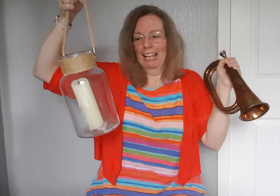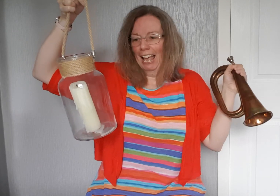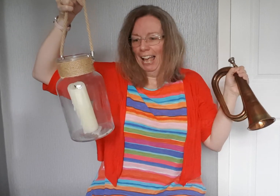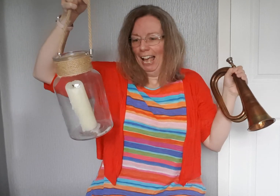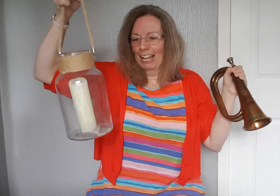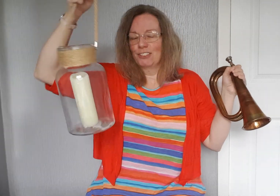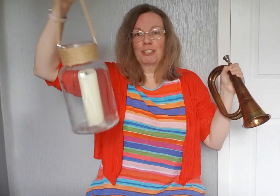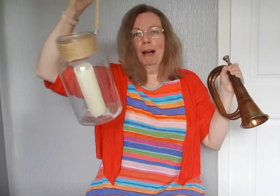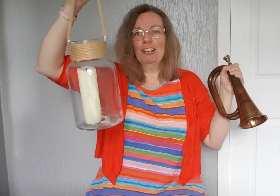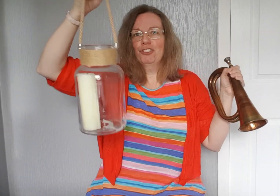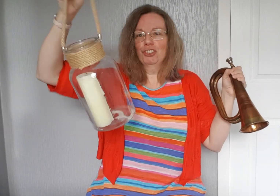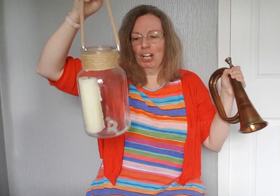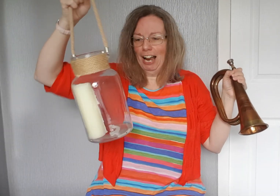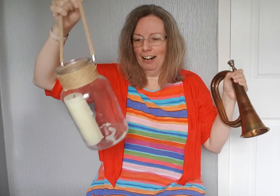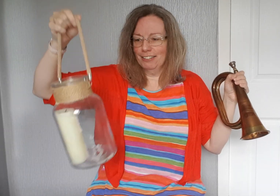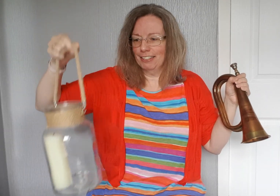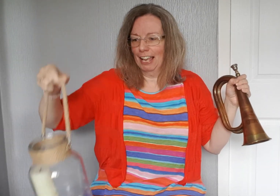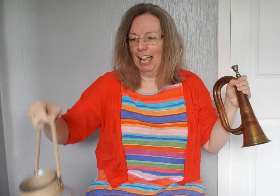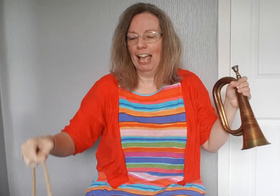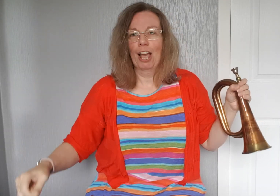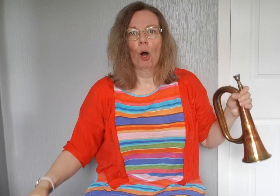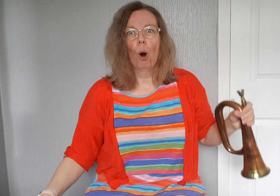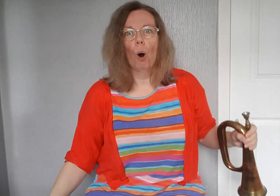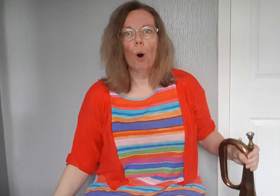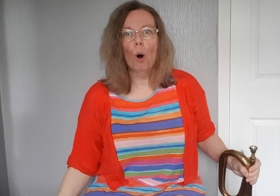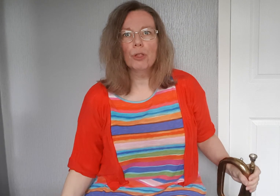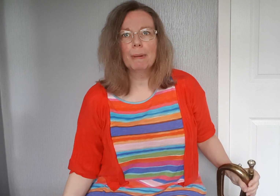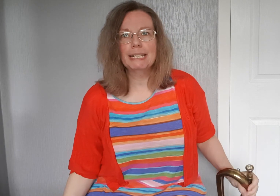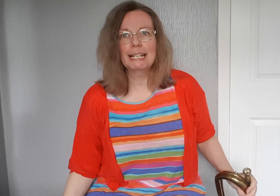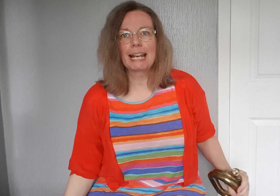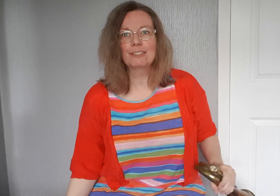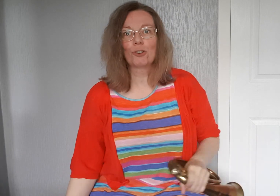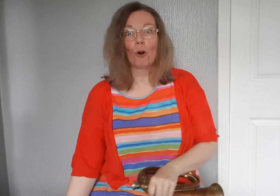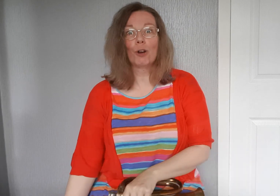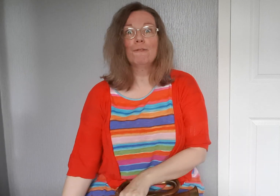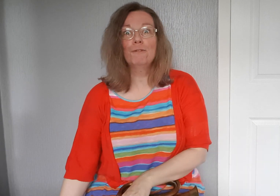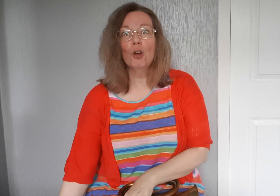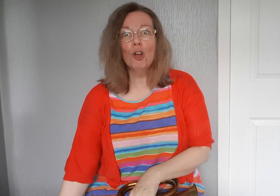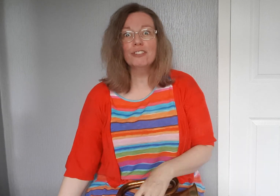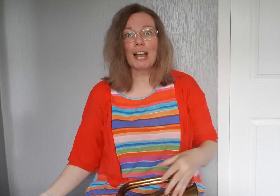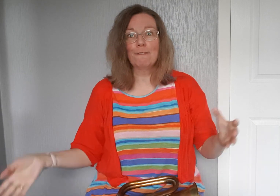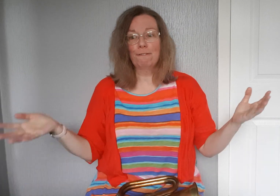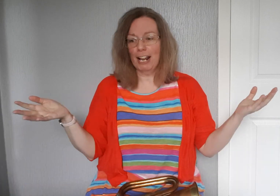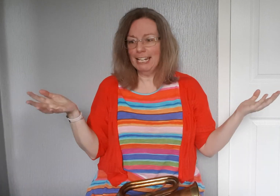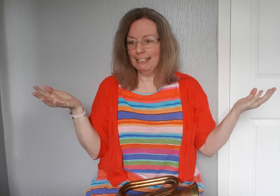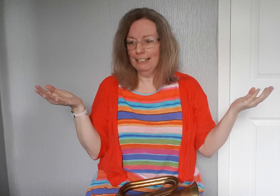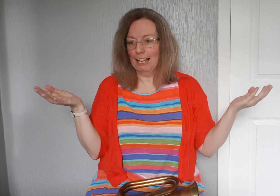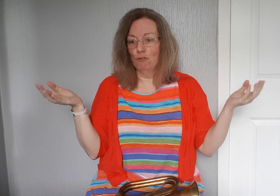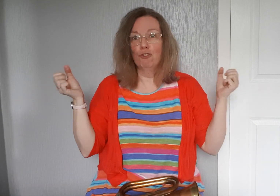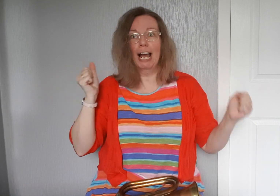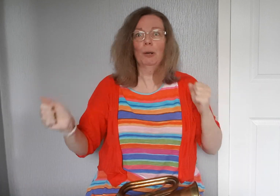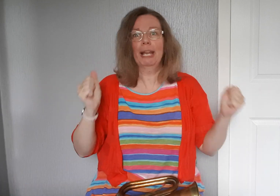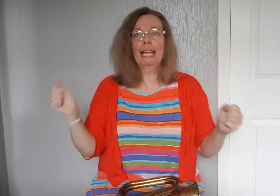And smashed the jars. All the Midianites got confused and frightened and ran away.